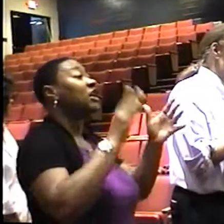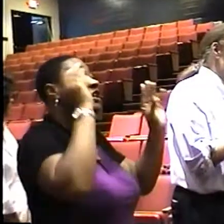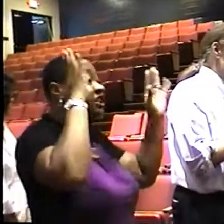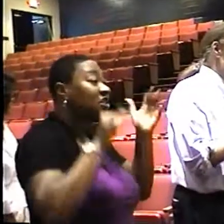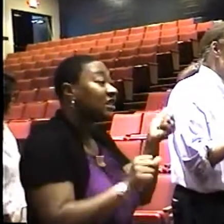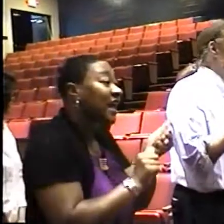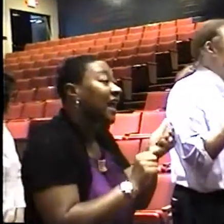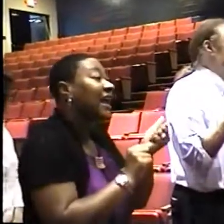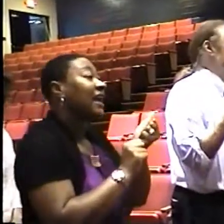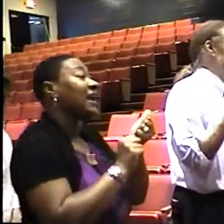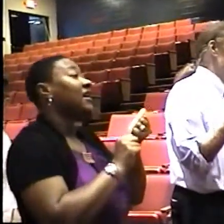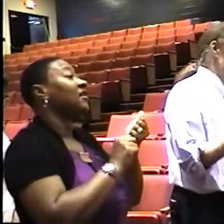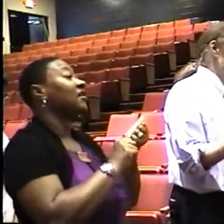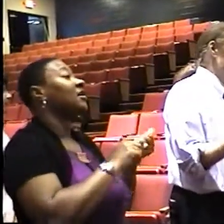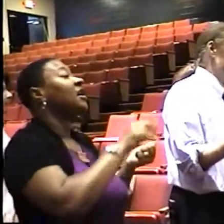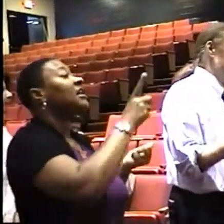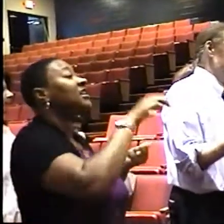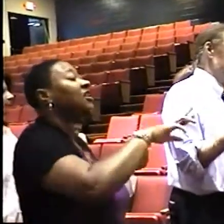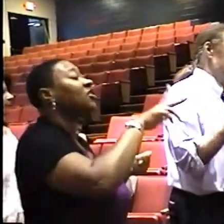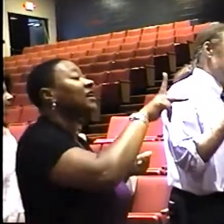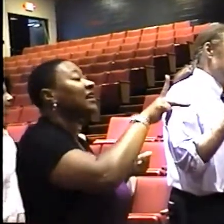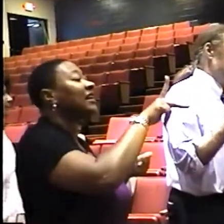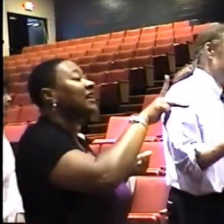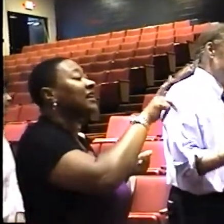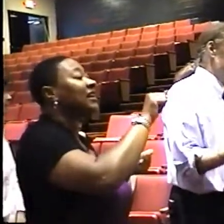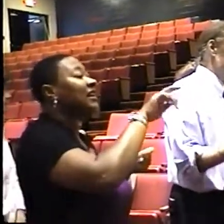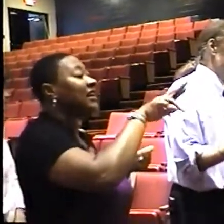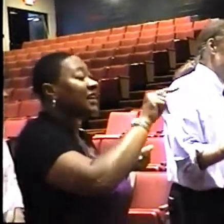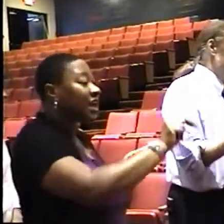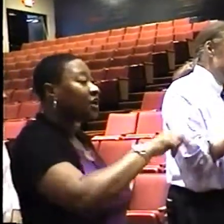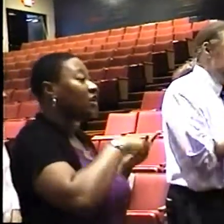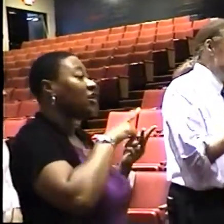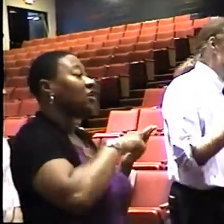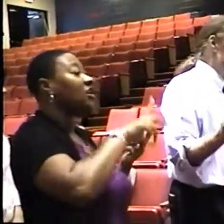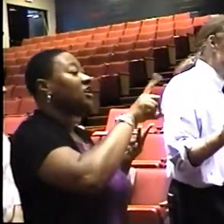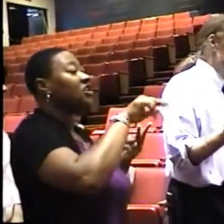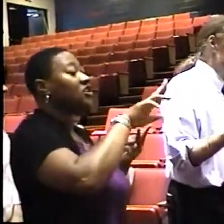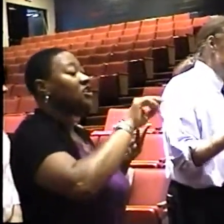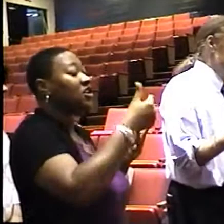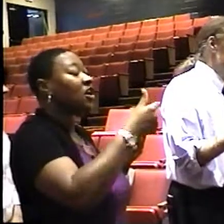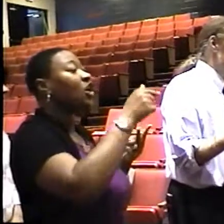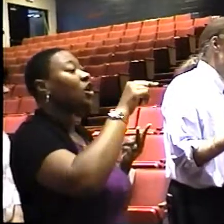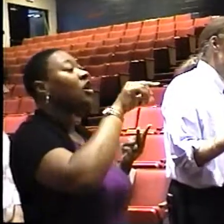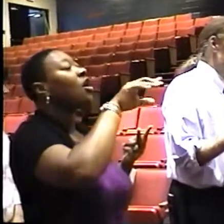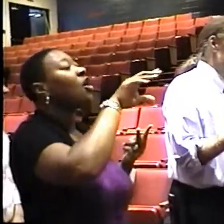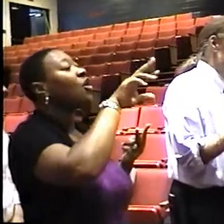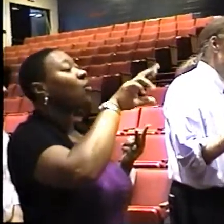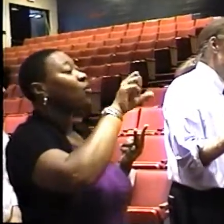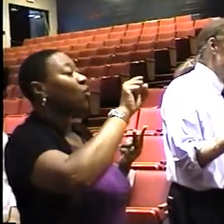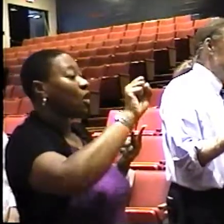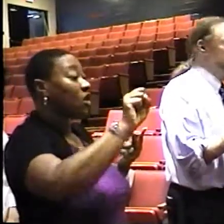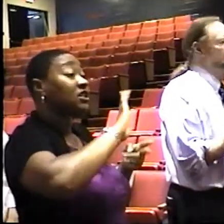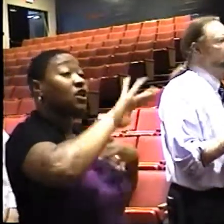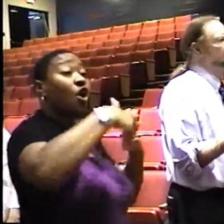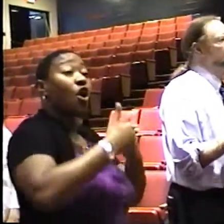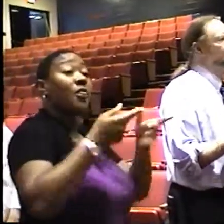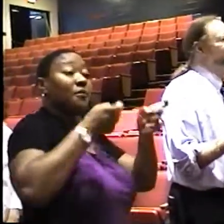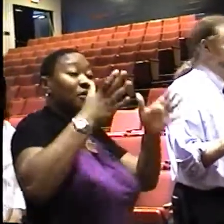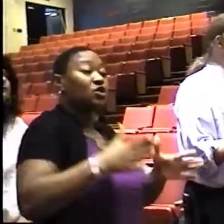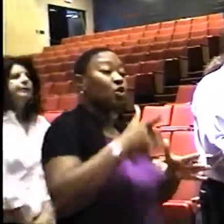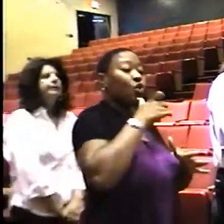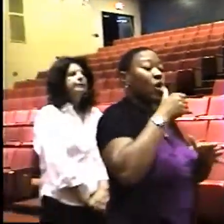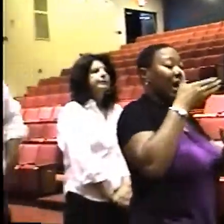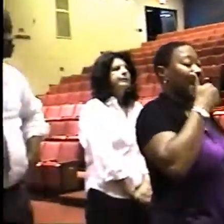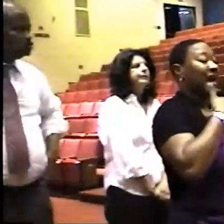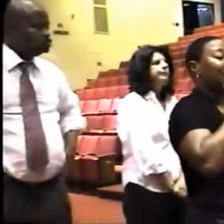specifically include Dr. Karen Ridgeway, Mr. Doug Ross, and any and all academic administrators over whom they have direct or indirect